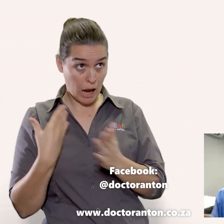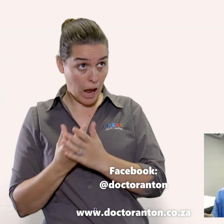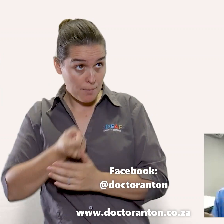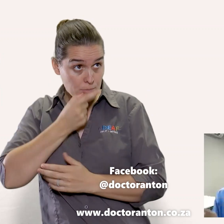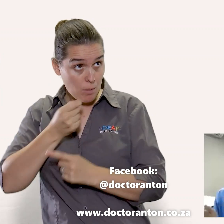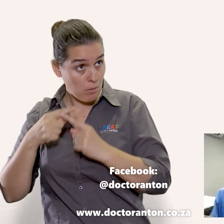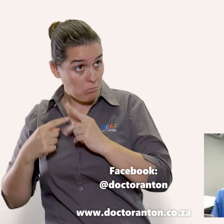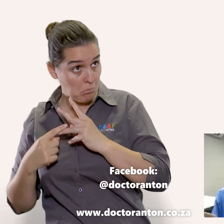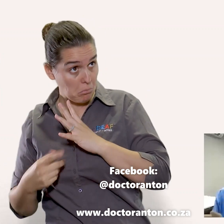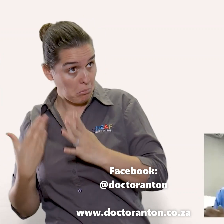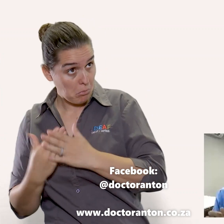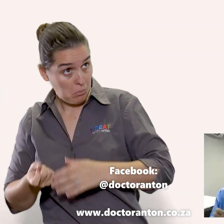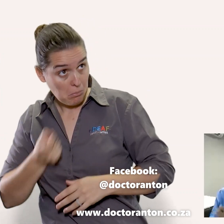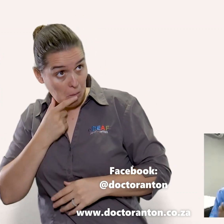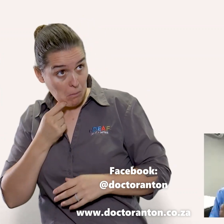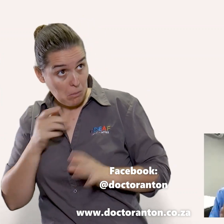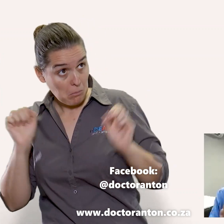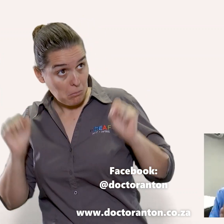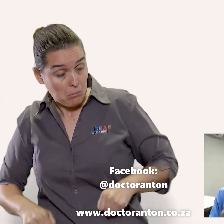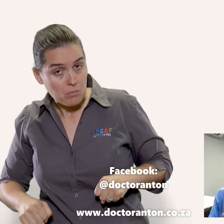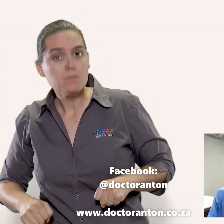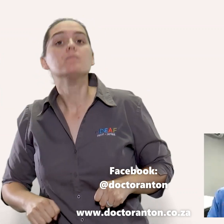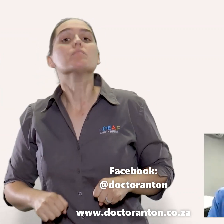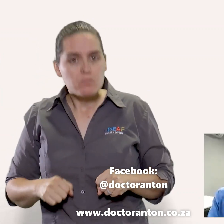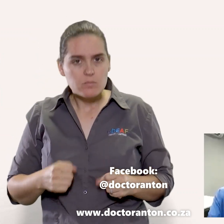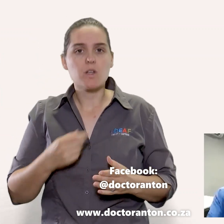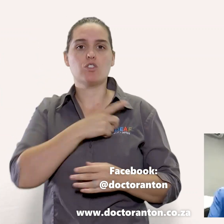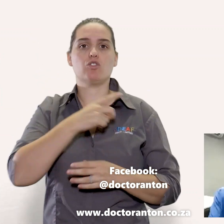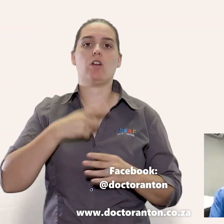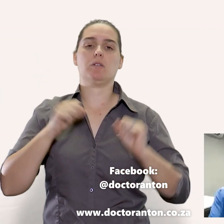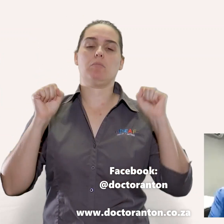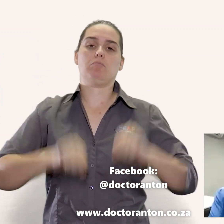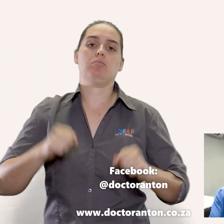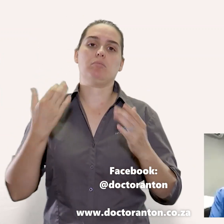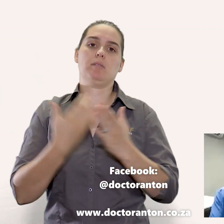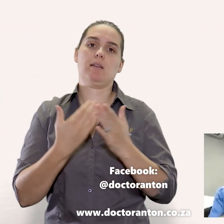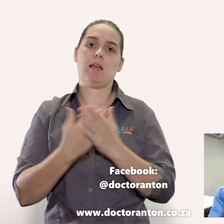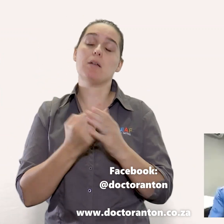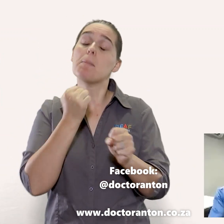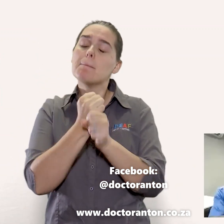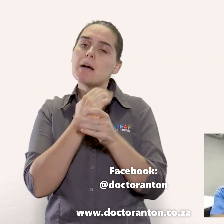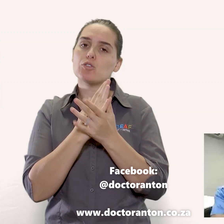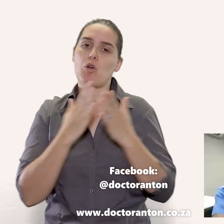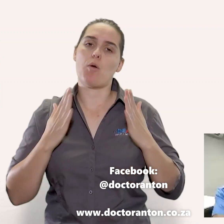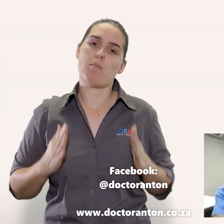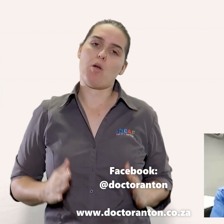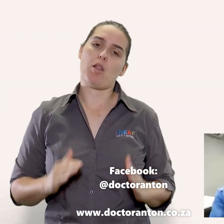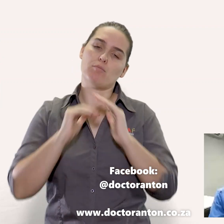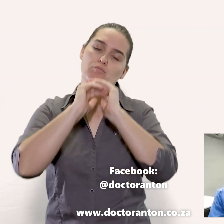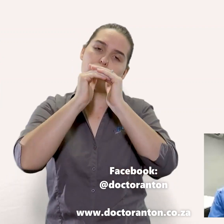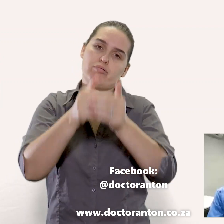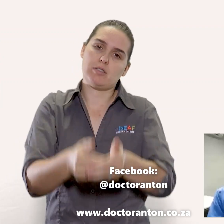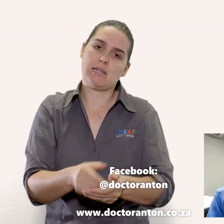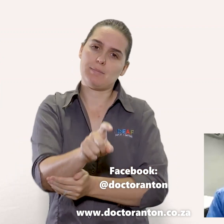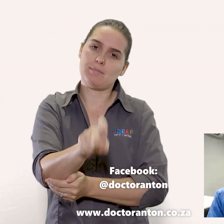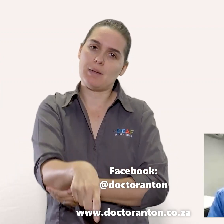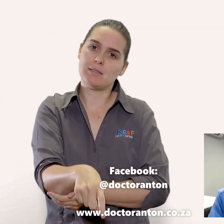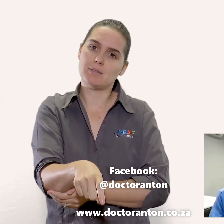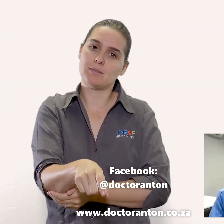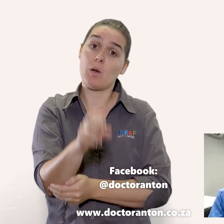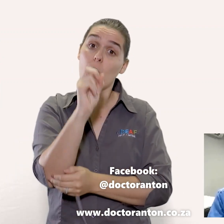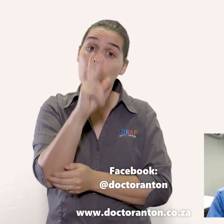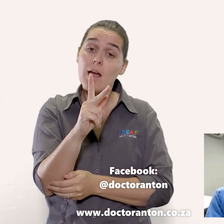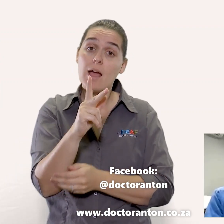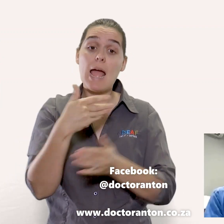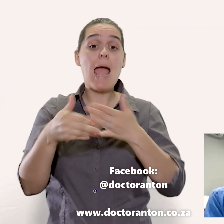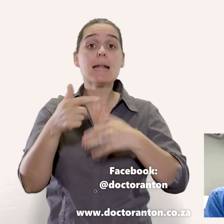to your healthcare practitioner to make sure that whatever i suggested fits in with your current treatment regimen or an underlying condition